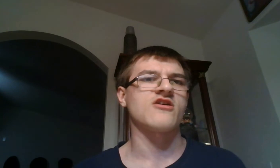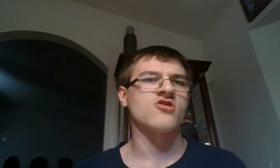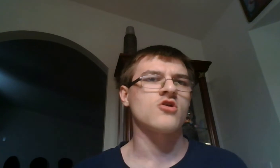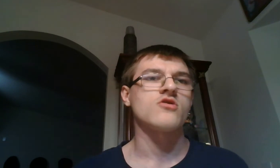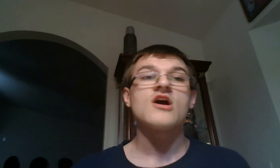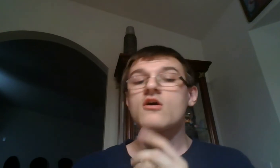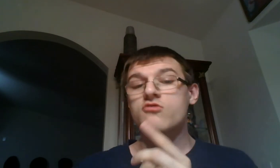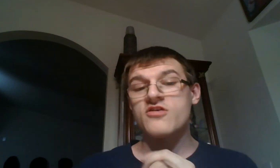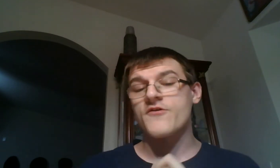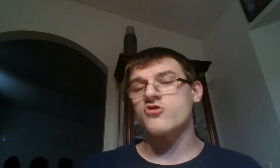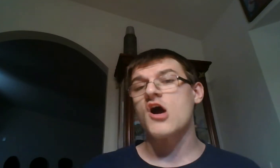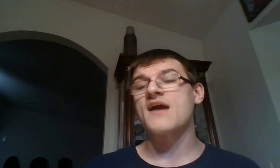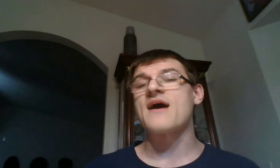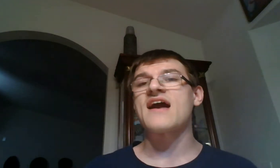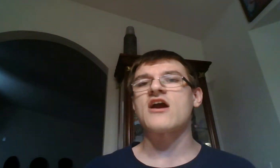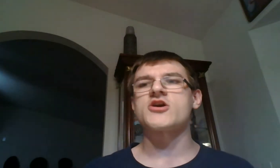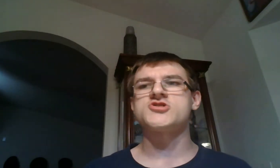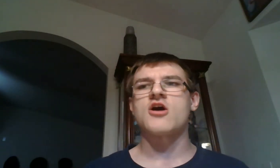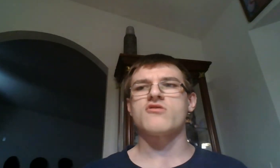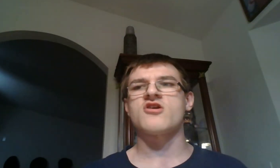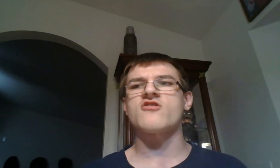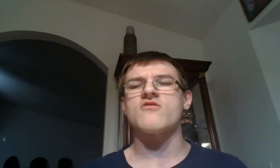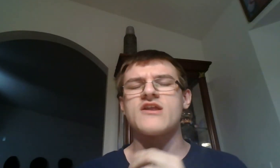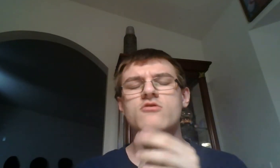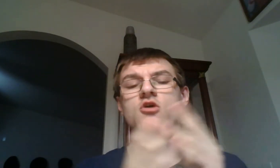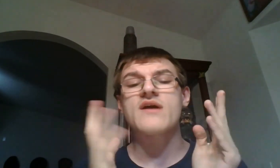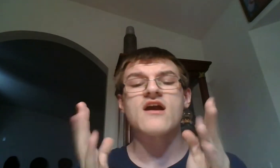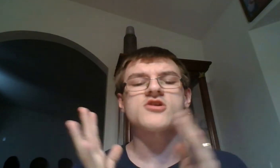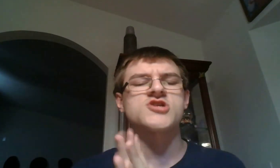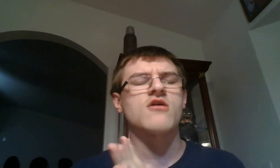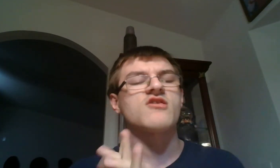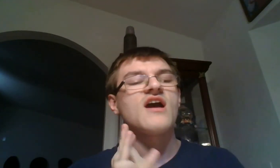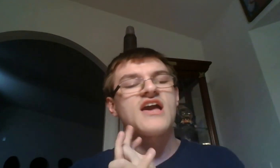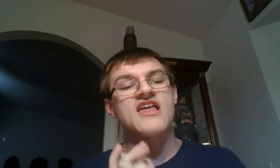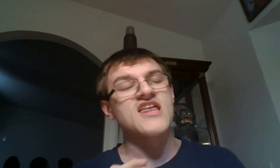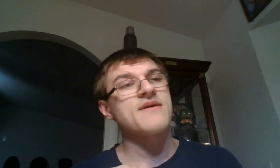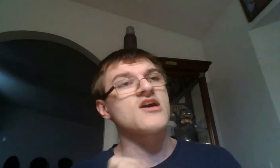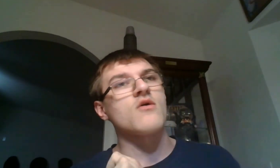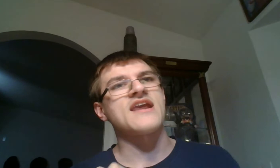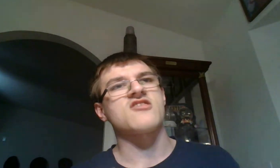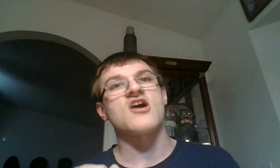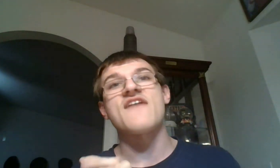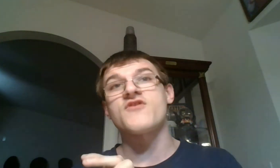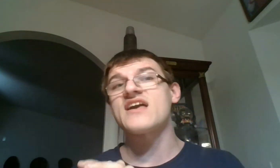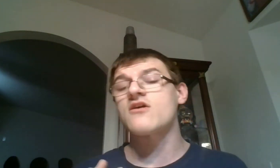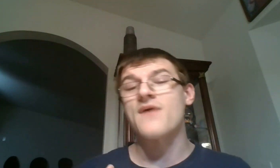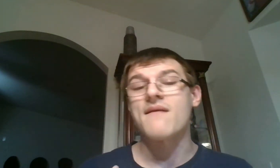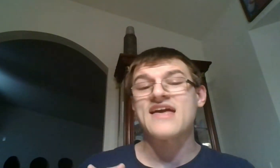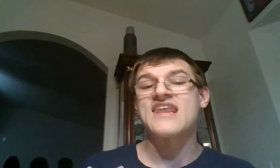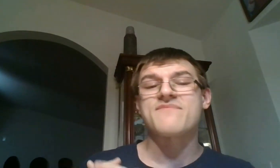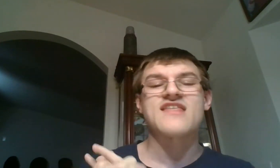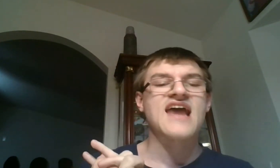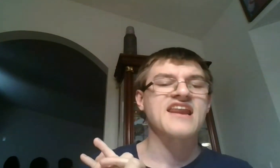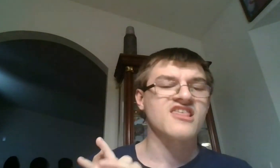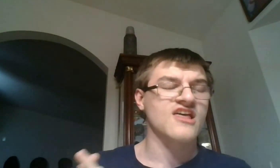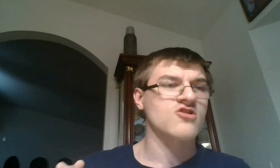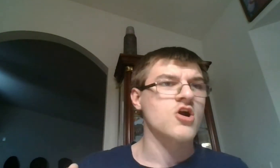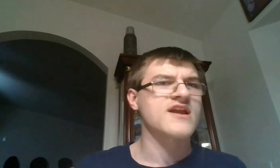soon. Let's first talk about Eric Jones. We don't know where Eric Jones is going to be going next year. I feel like he'll probably end up in the 96 car now